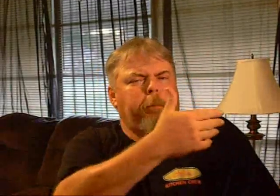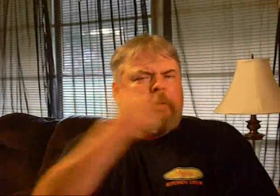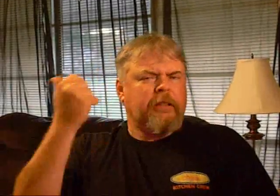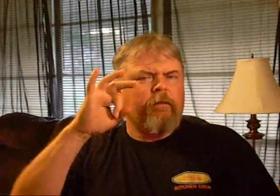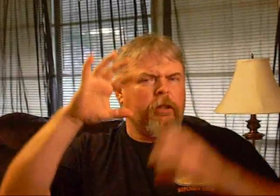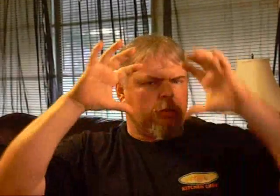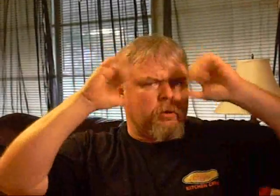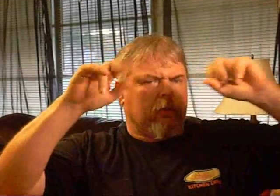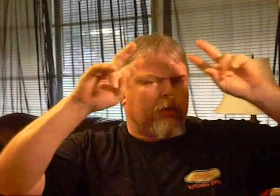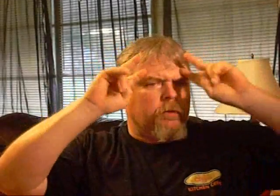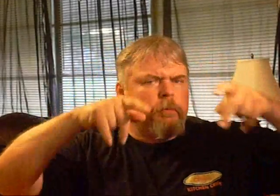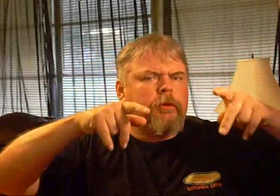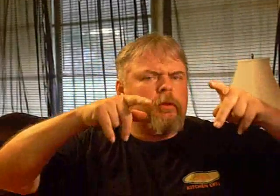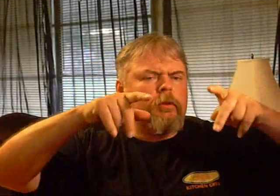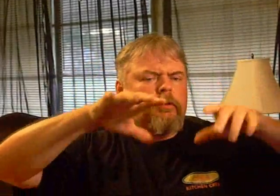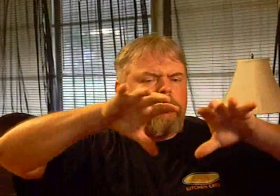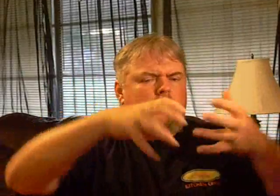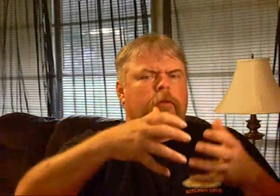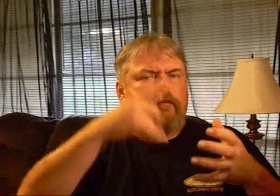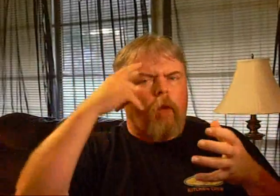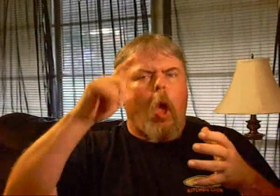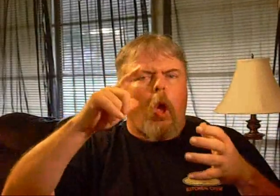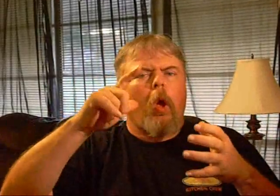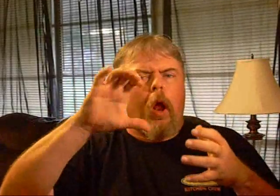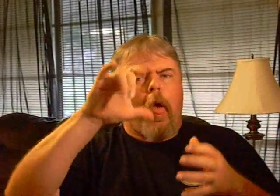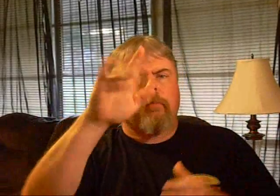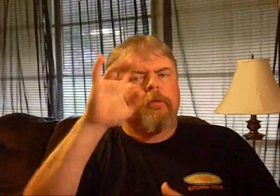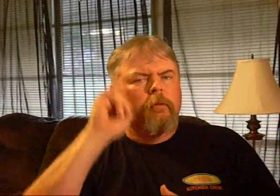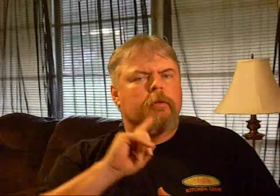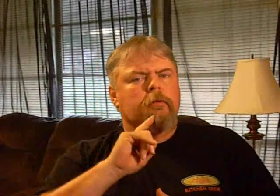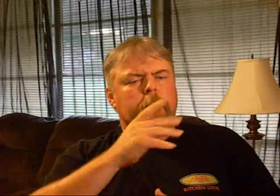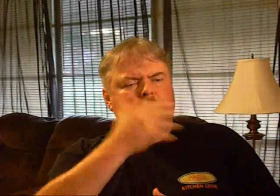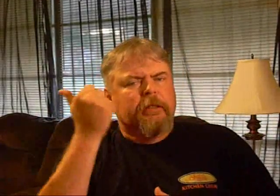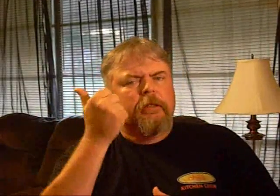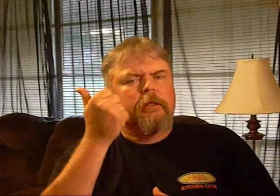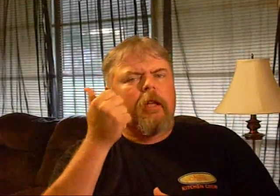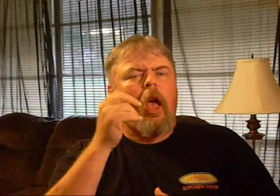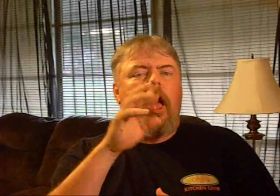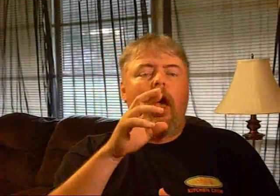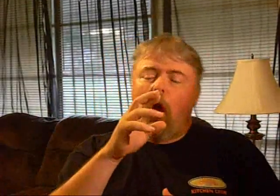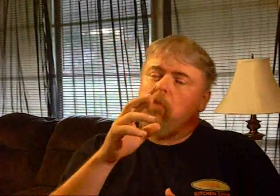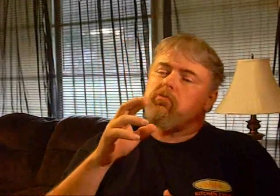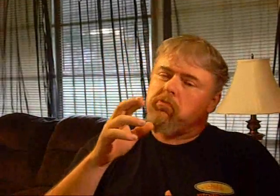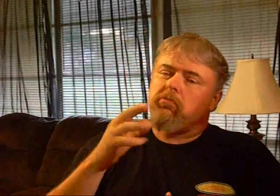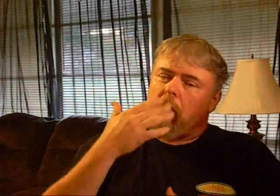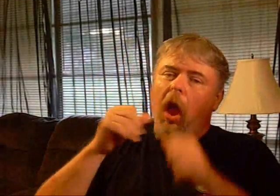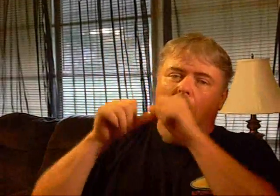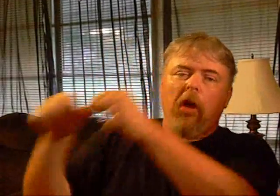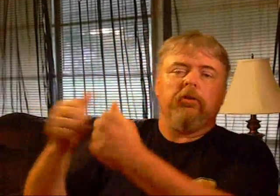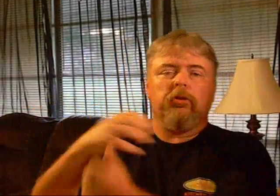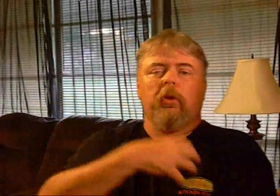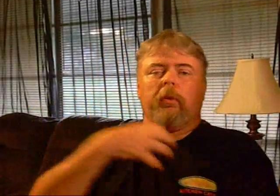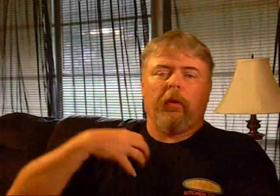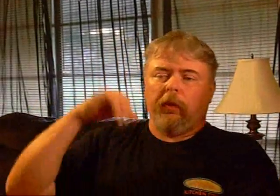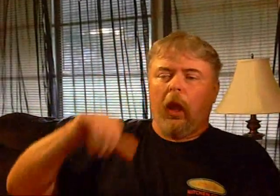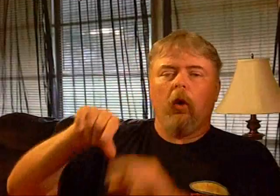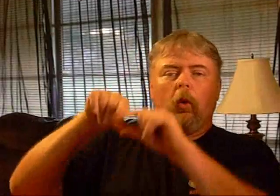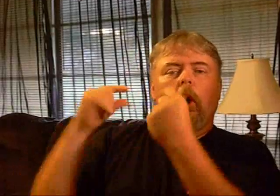You need to show him from your heart to his heart how you really feel. Because without those emotions, we're not going to get into his heart.